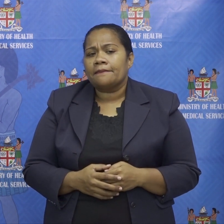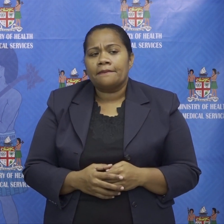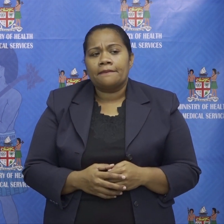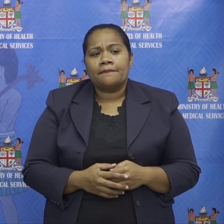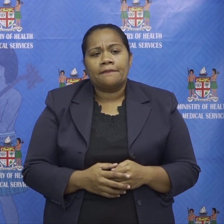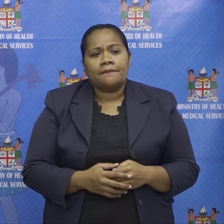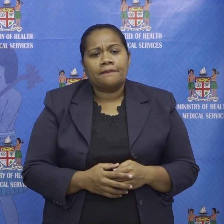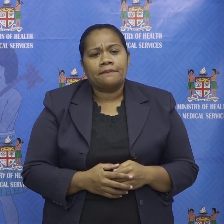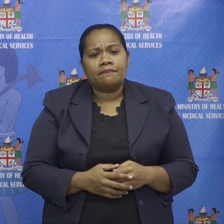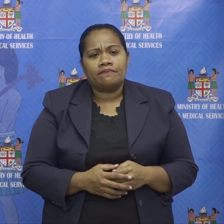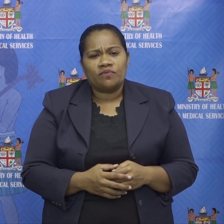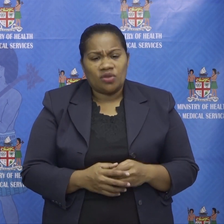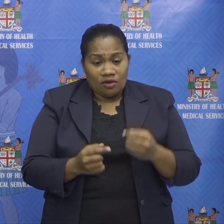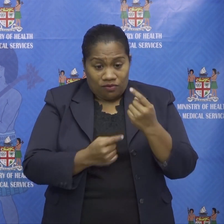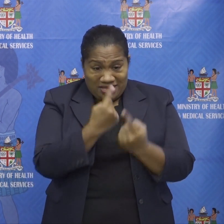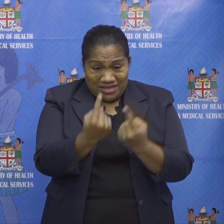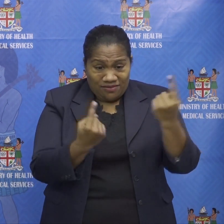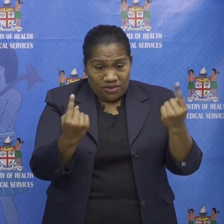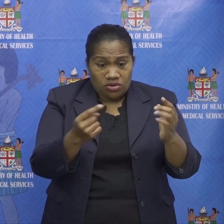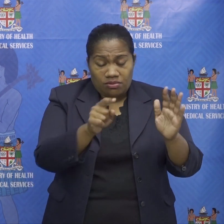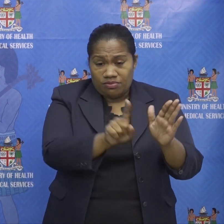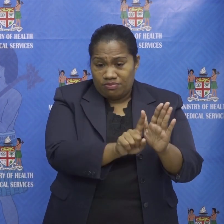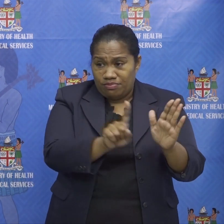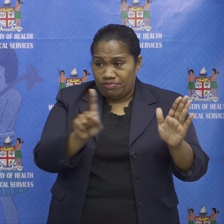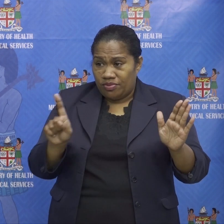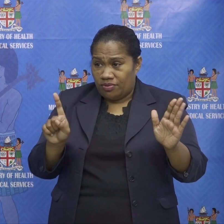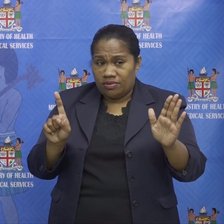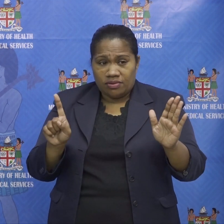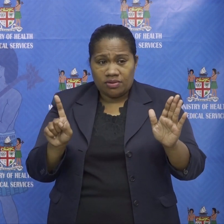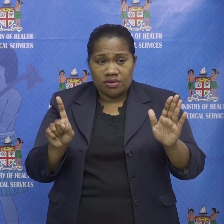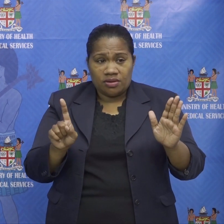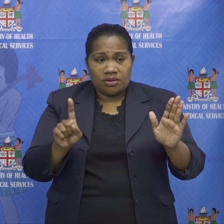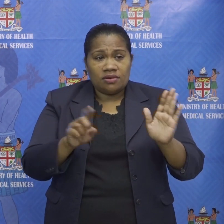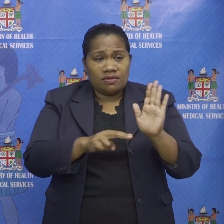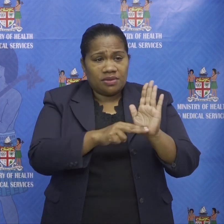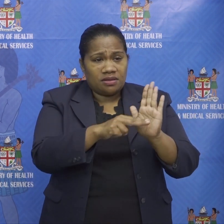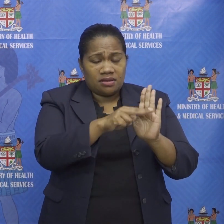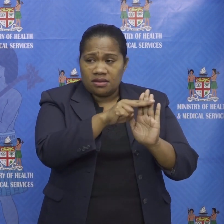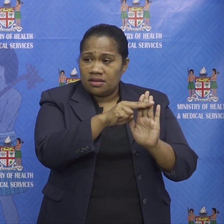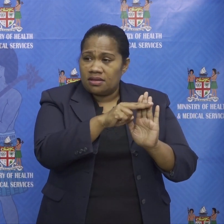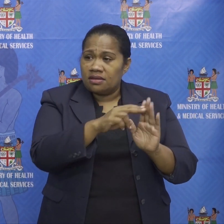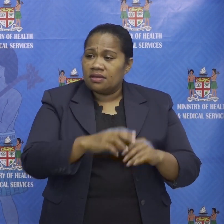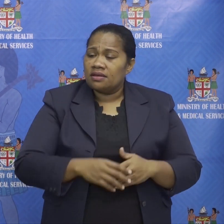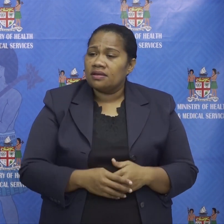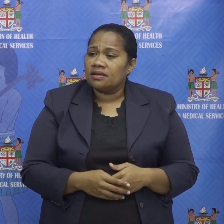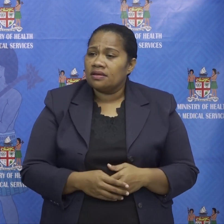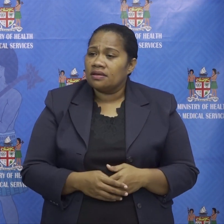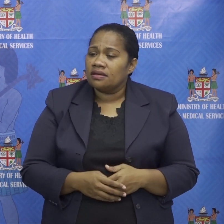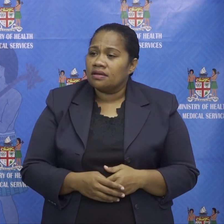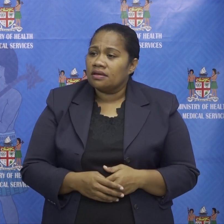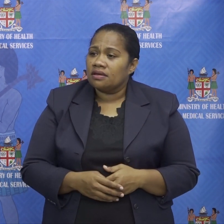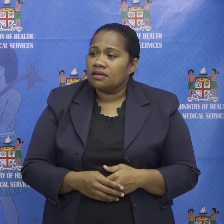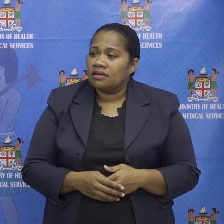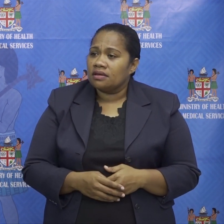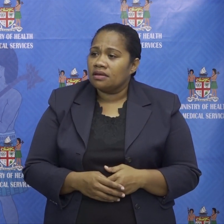from tanua hotel only for that period and not the other quarantine facilities uh sorry